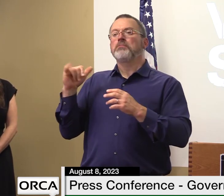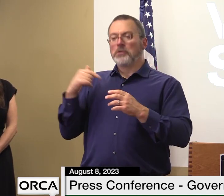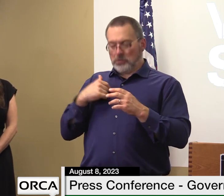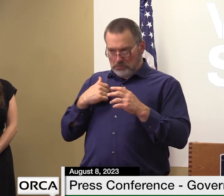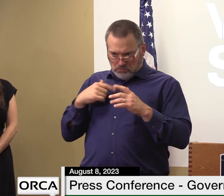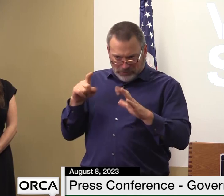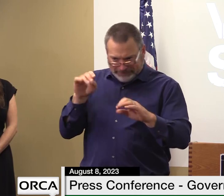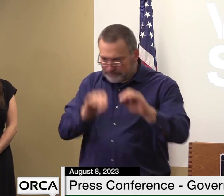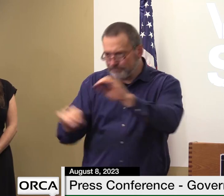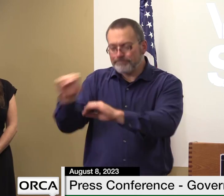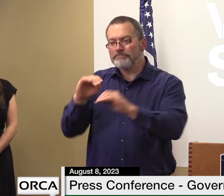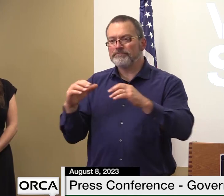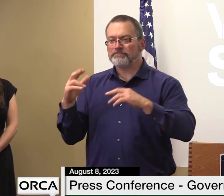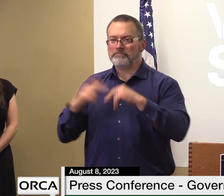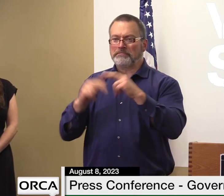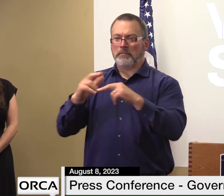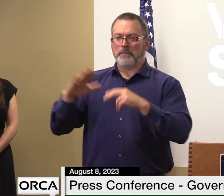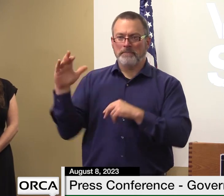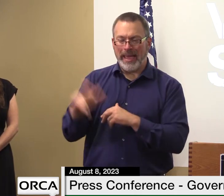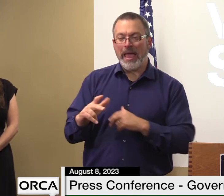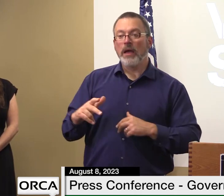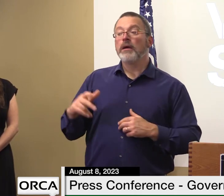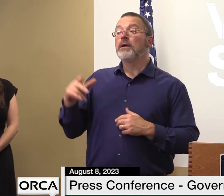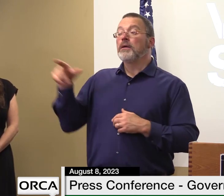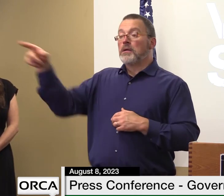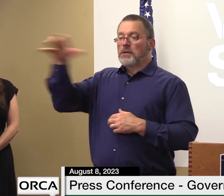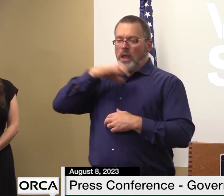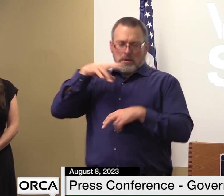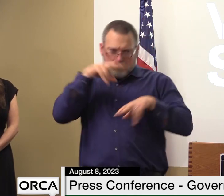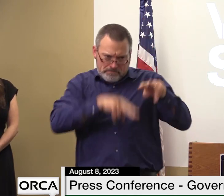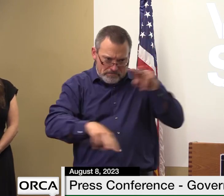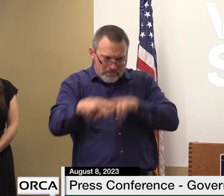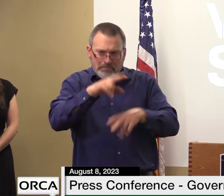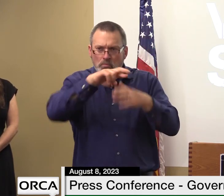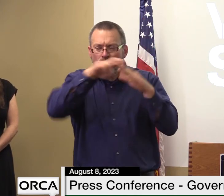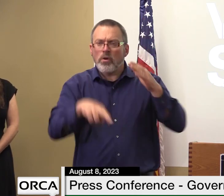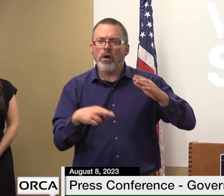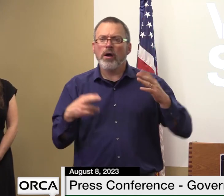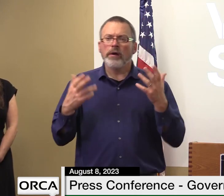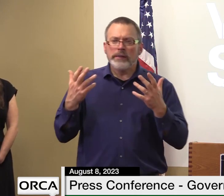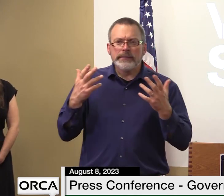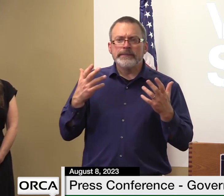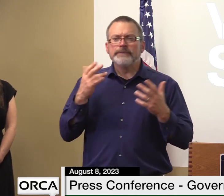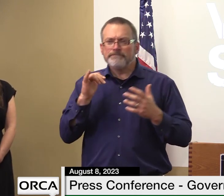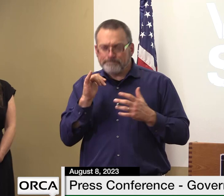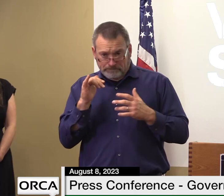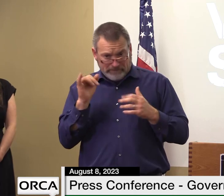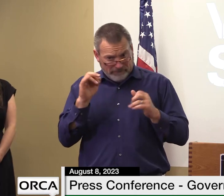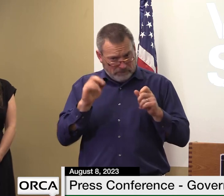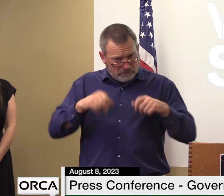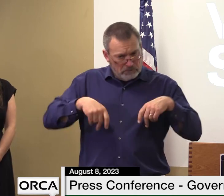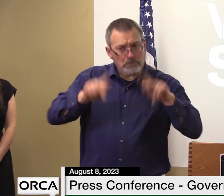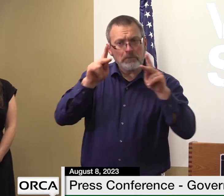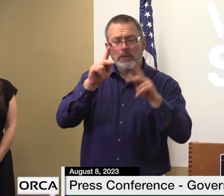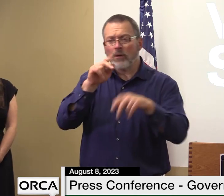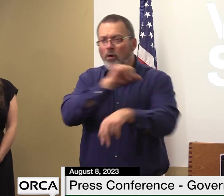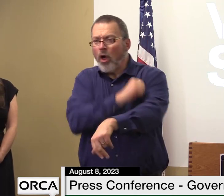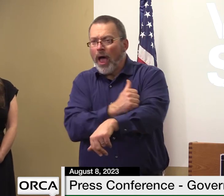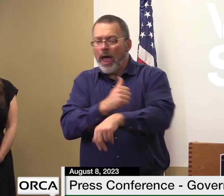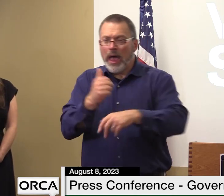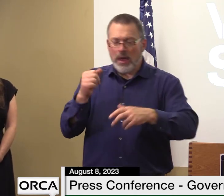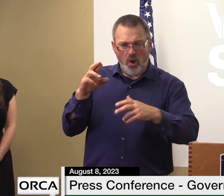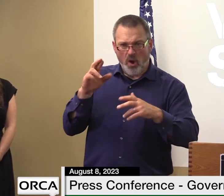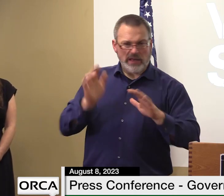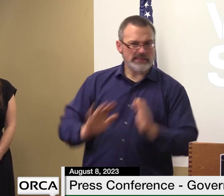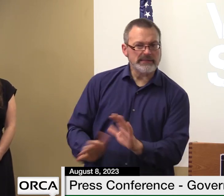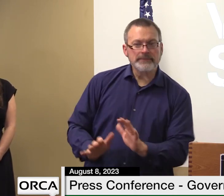that that looks at it and it makes you know authority changes for fema so that we can execute uh its